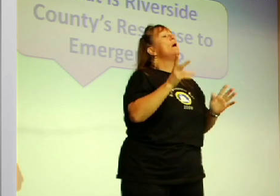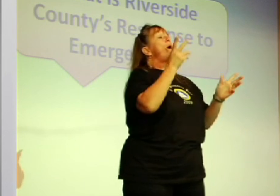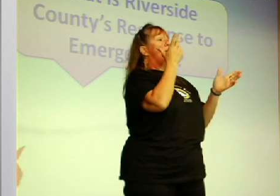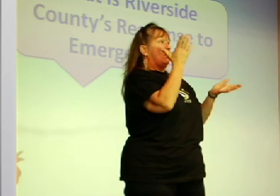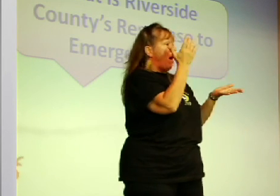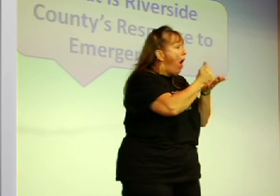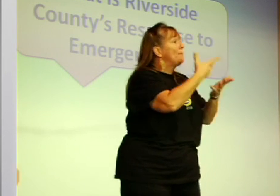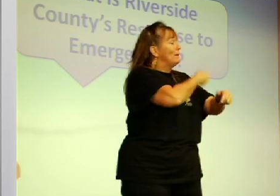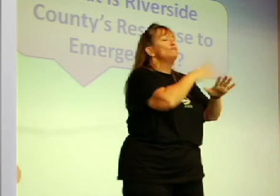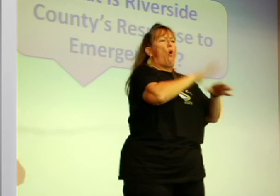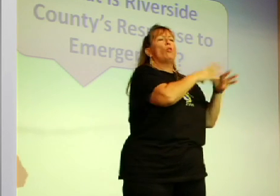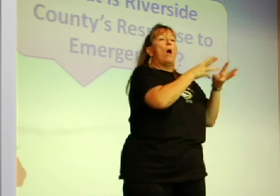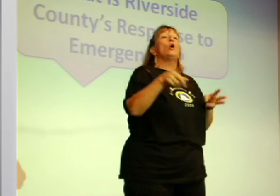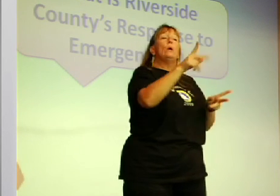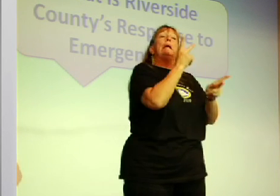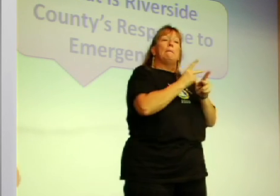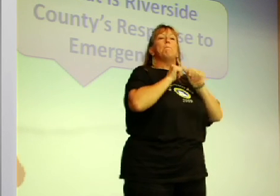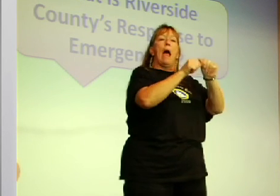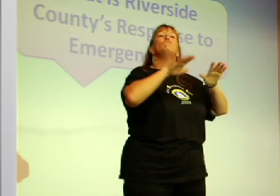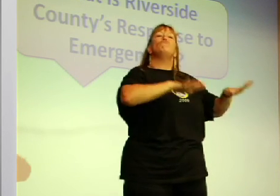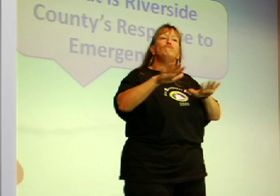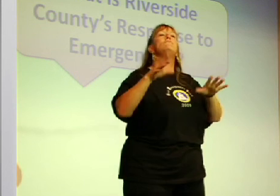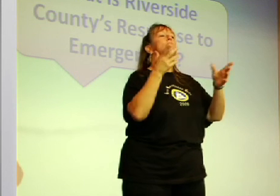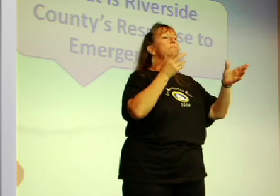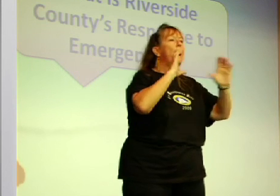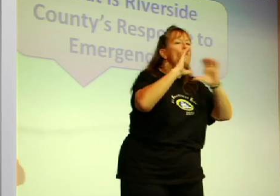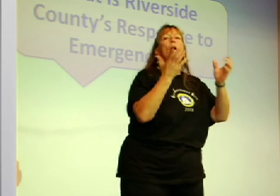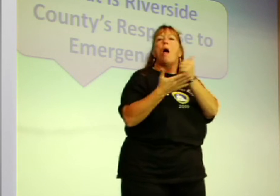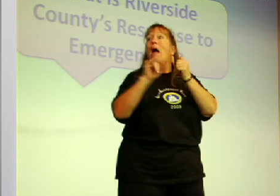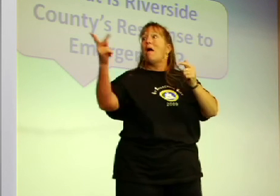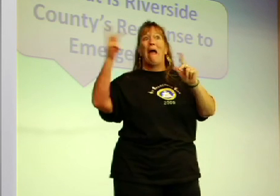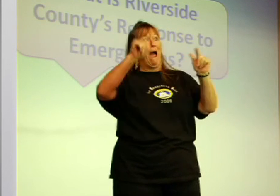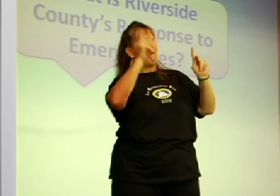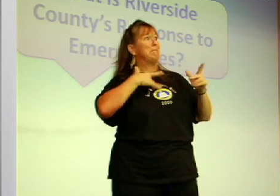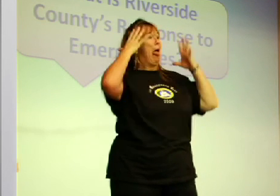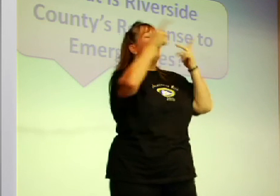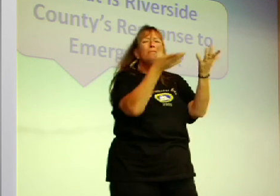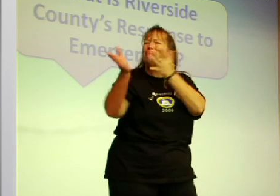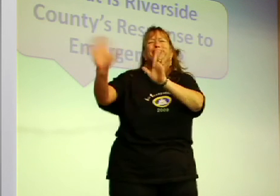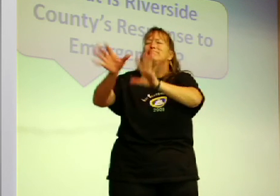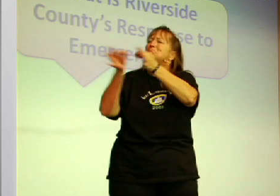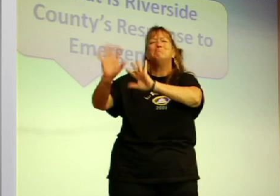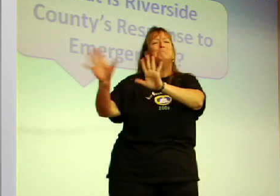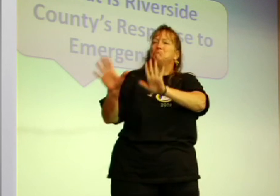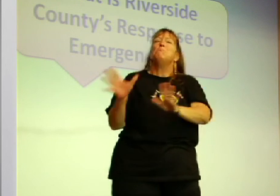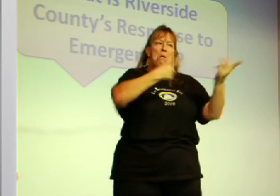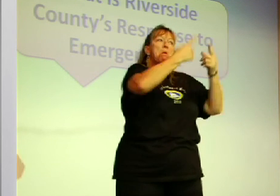vaccine that's not true the vaccine is on the way just maintain your communication and help out if someone